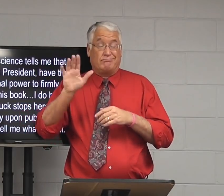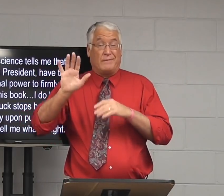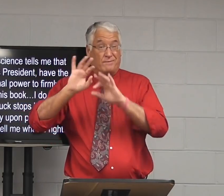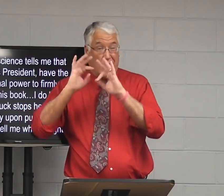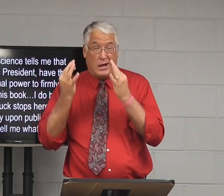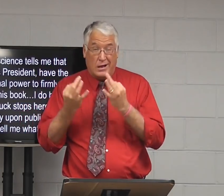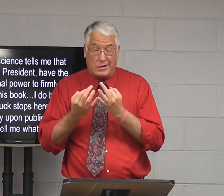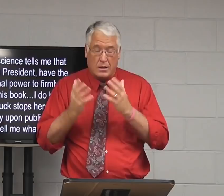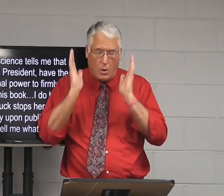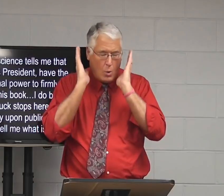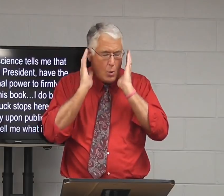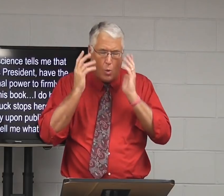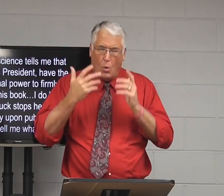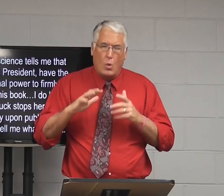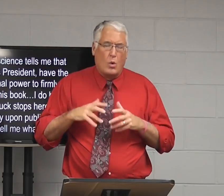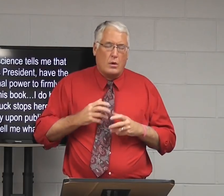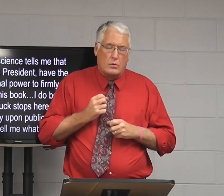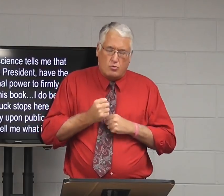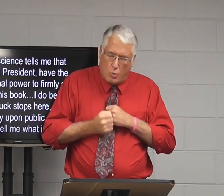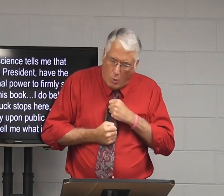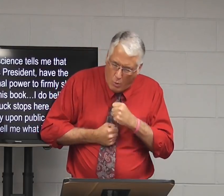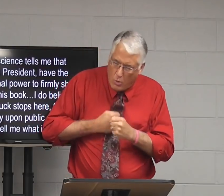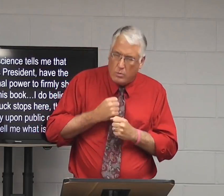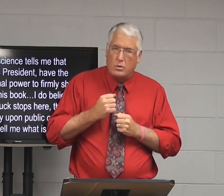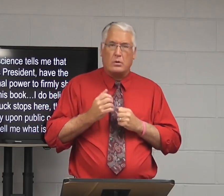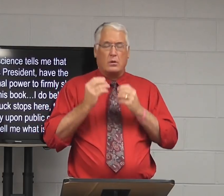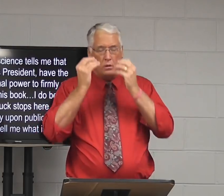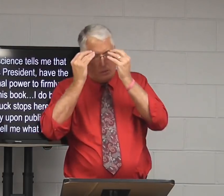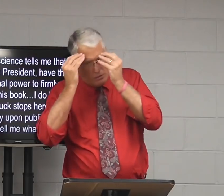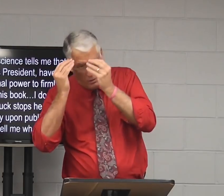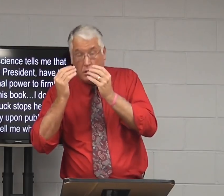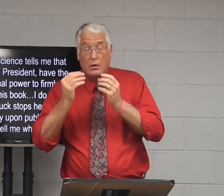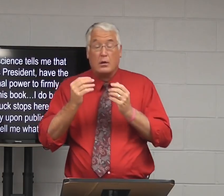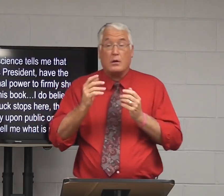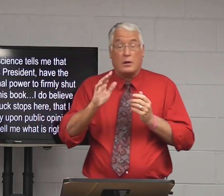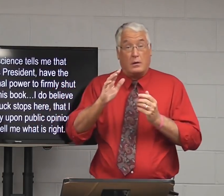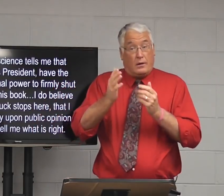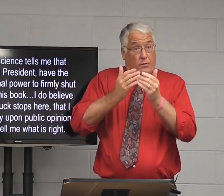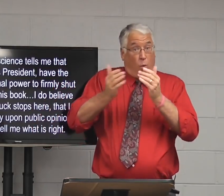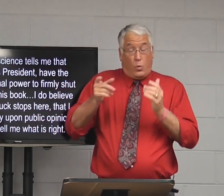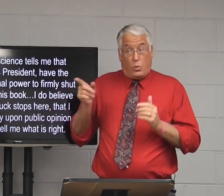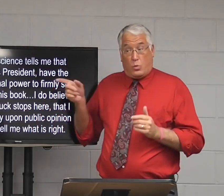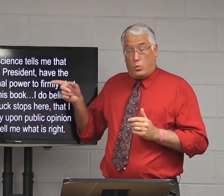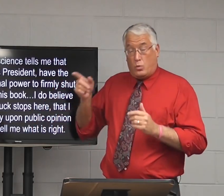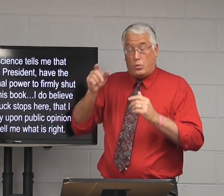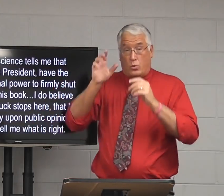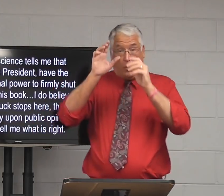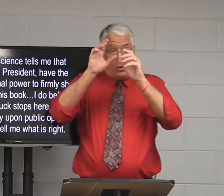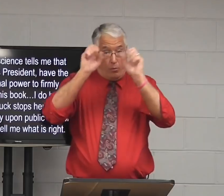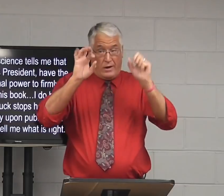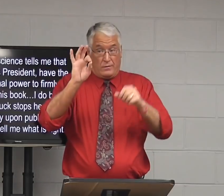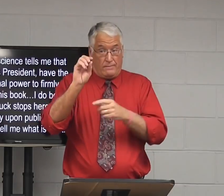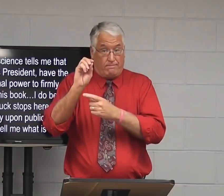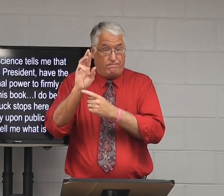So, Nixon and his family really suffered, even though President